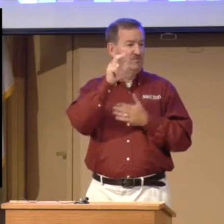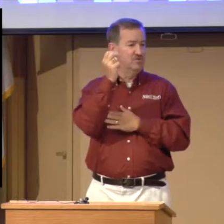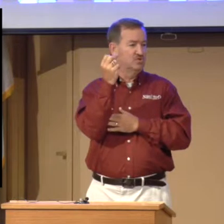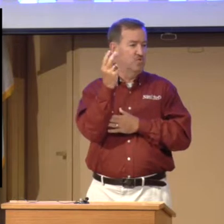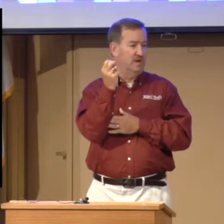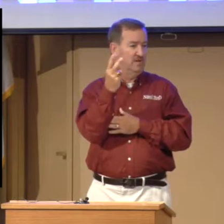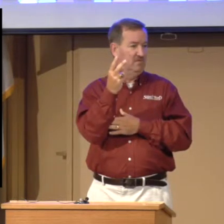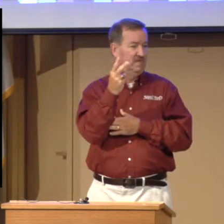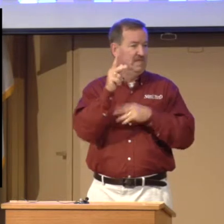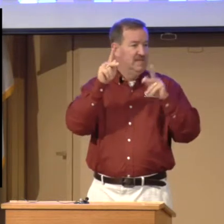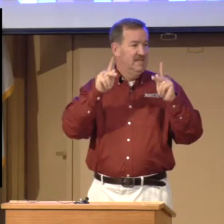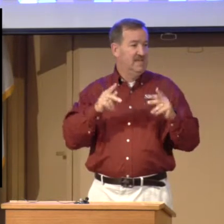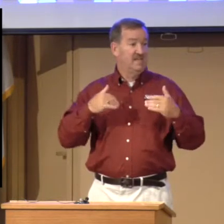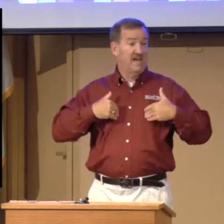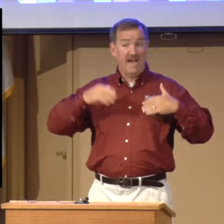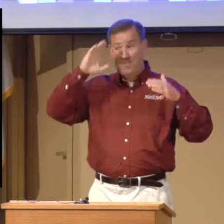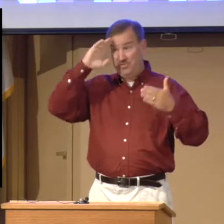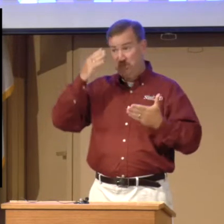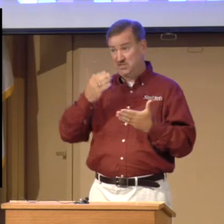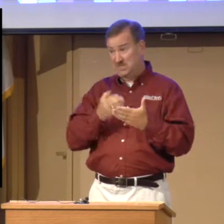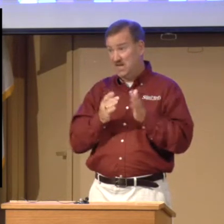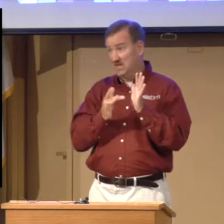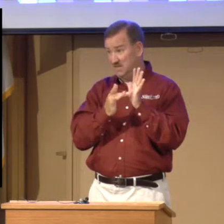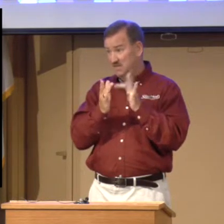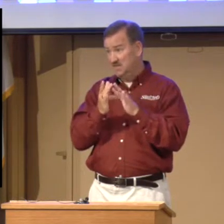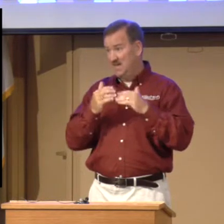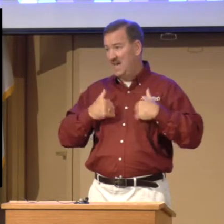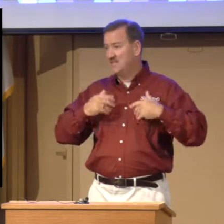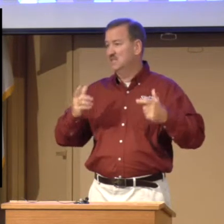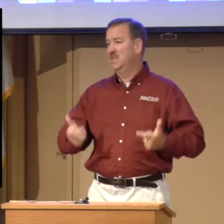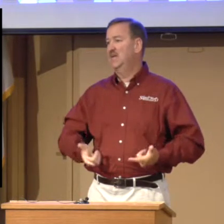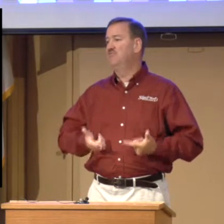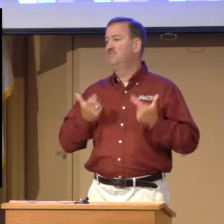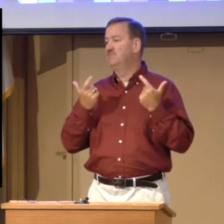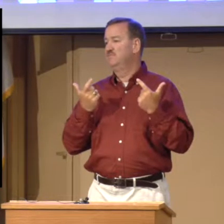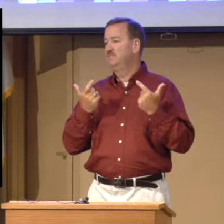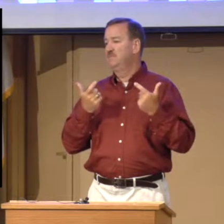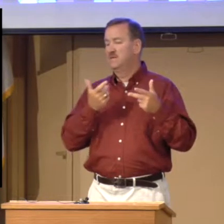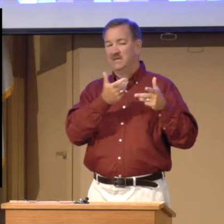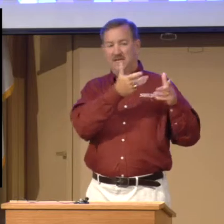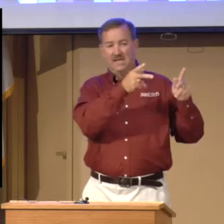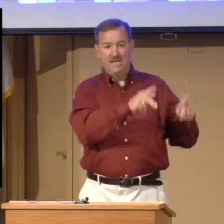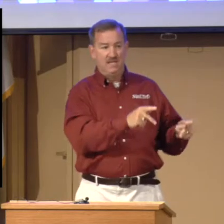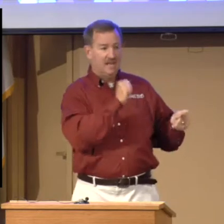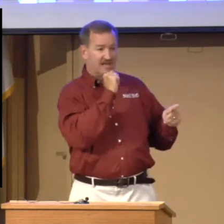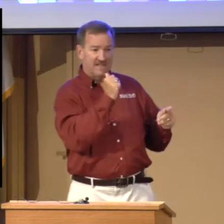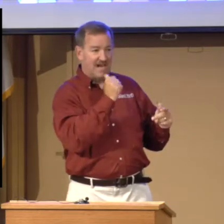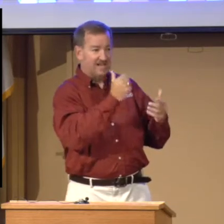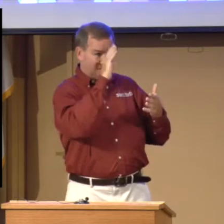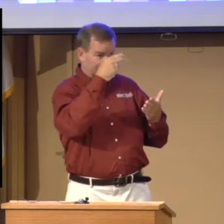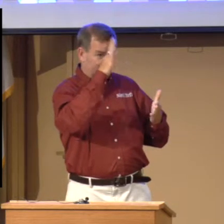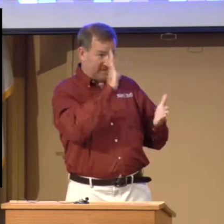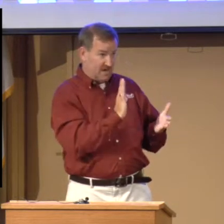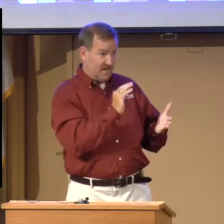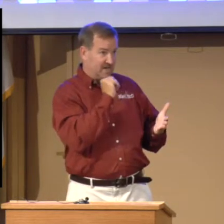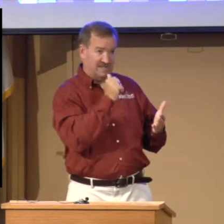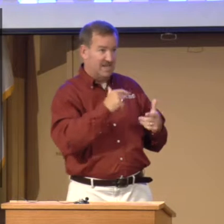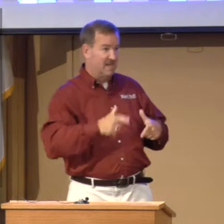verse 12. He that hath the Son hath life. He that hath not the Son of God hath not